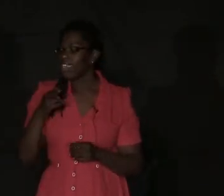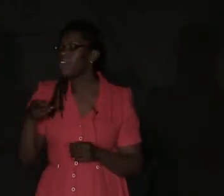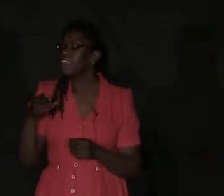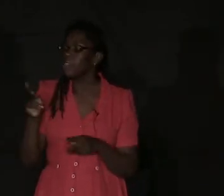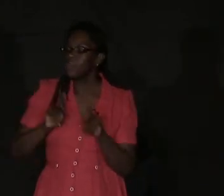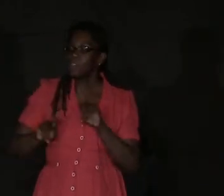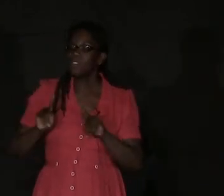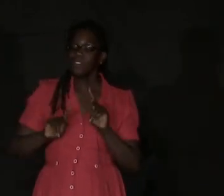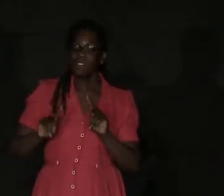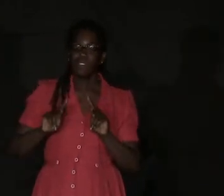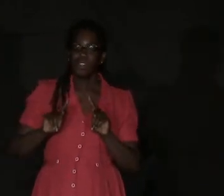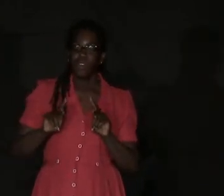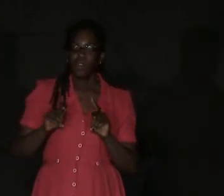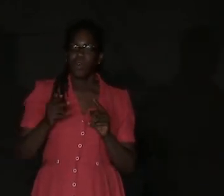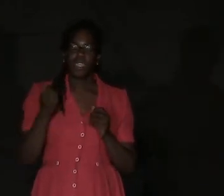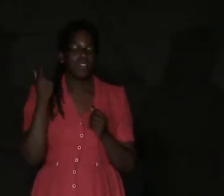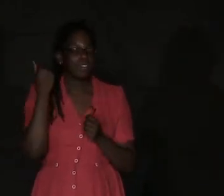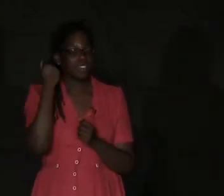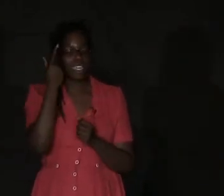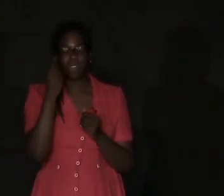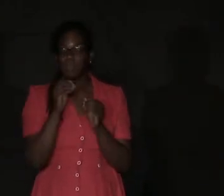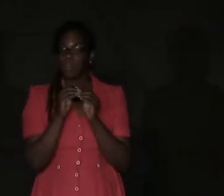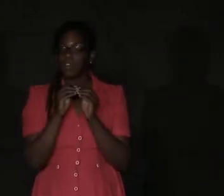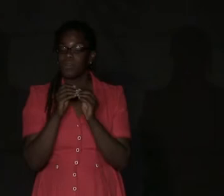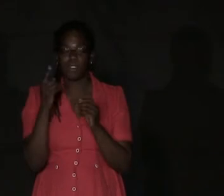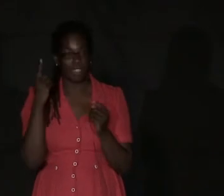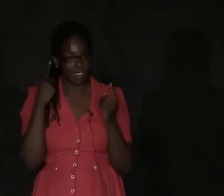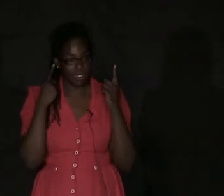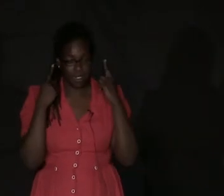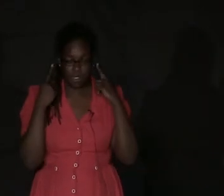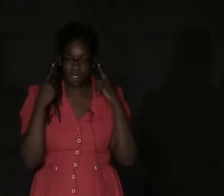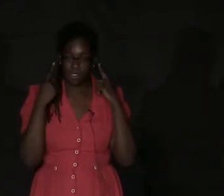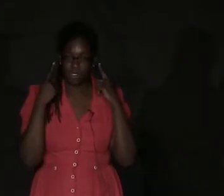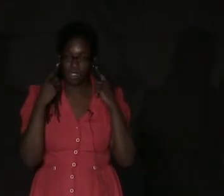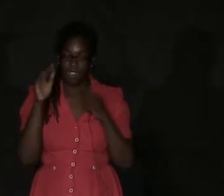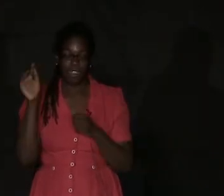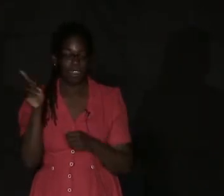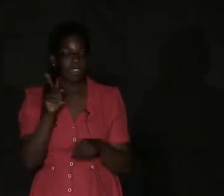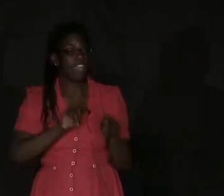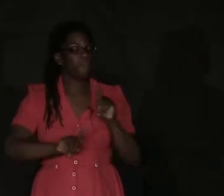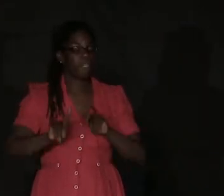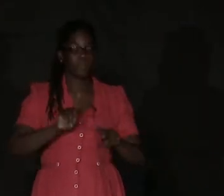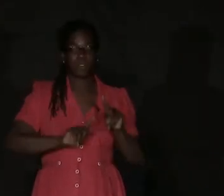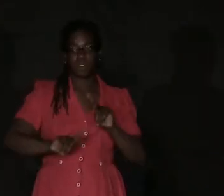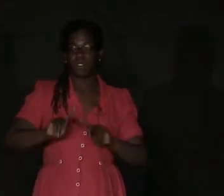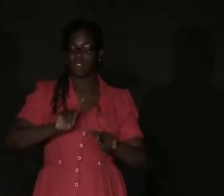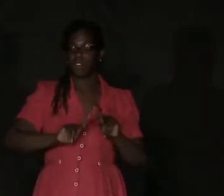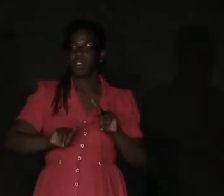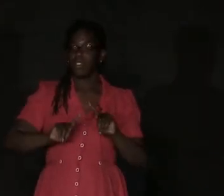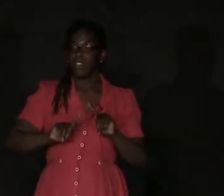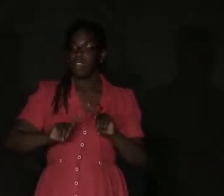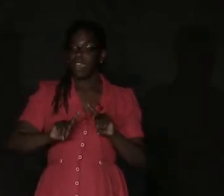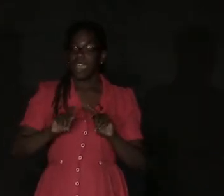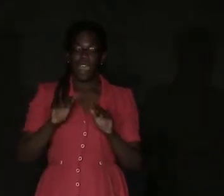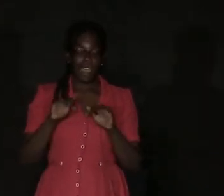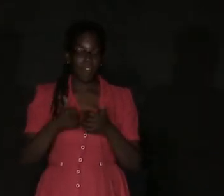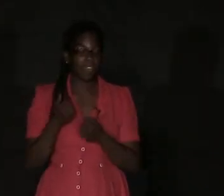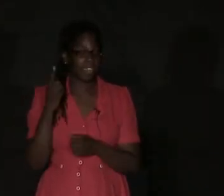Hearing people, we understand more with our ears. Deaf people, how they